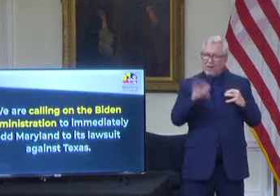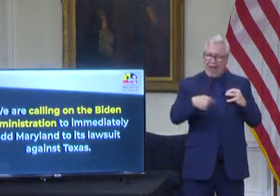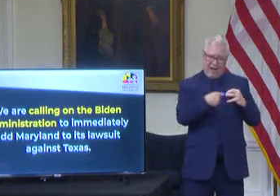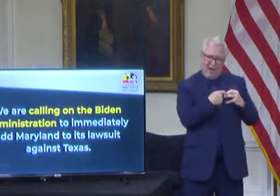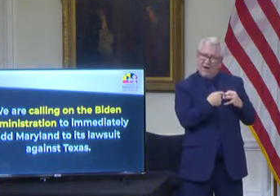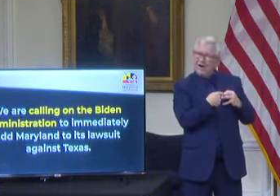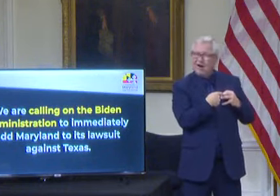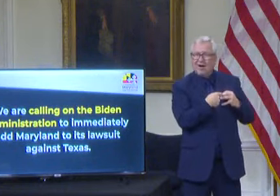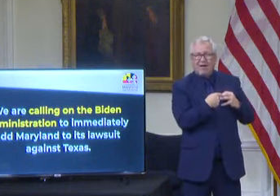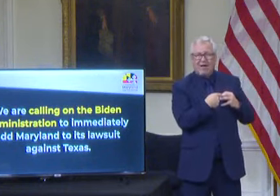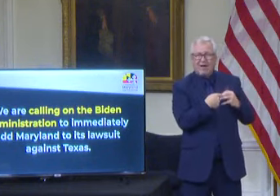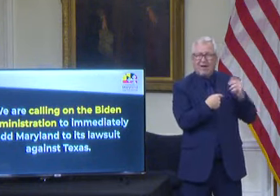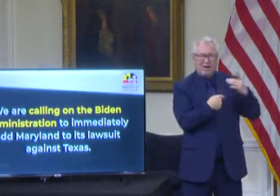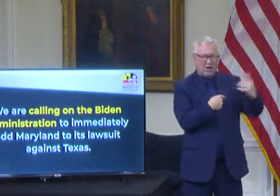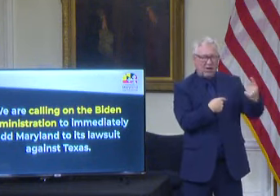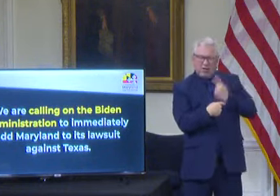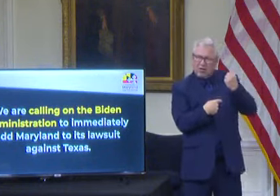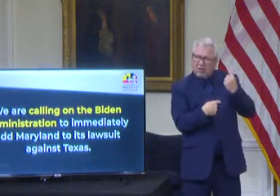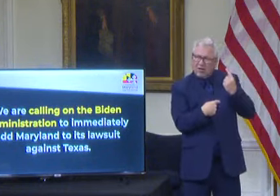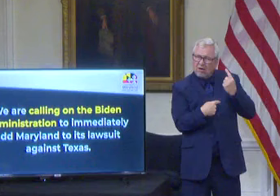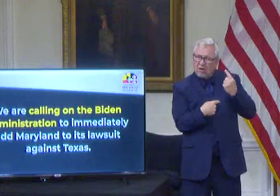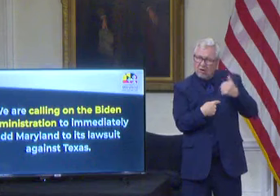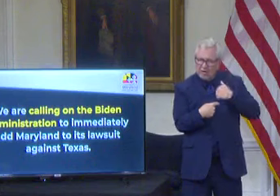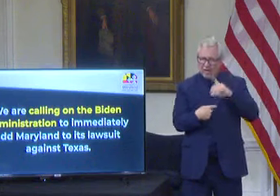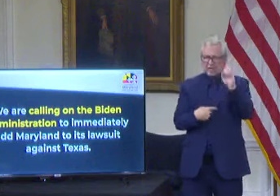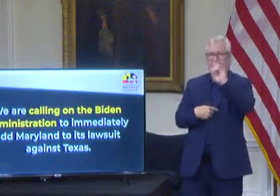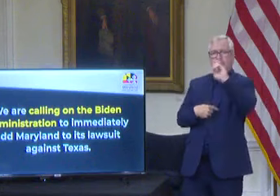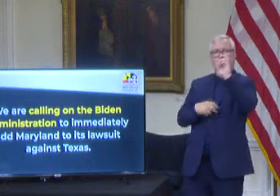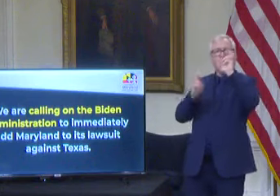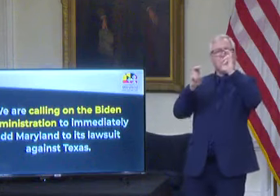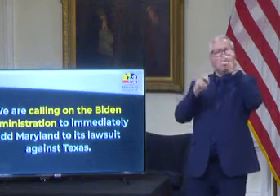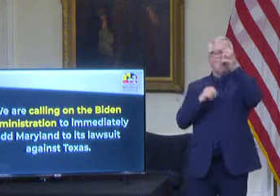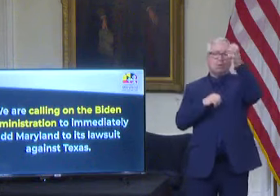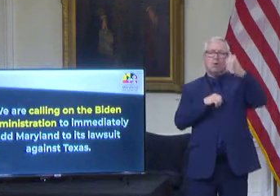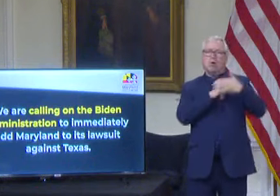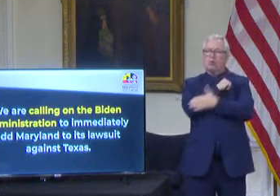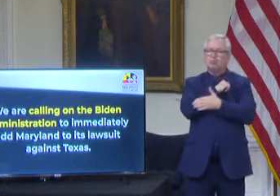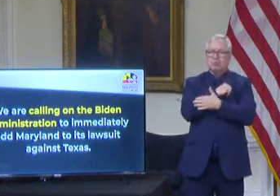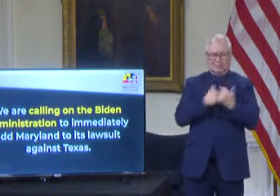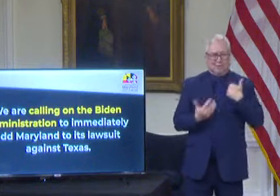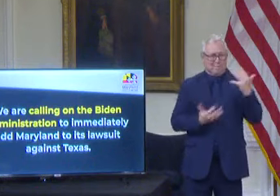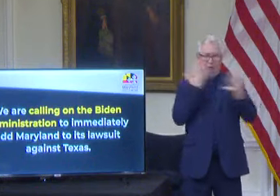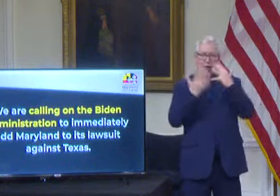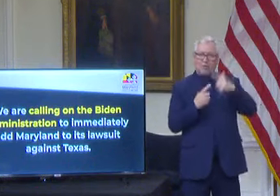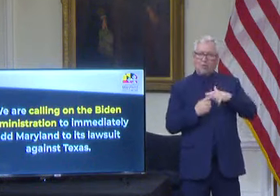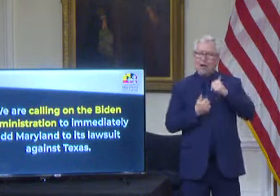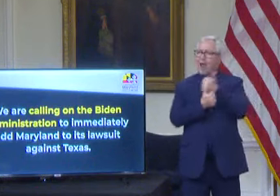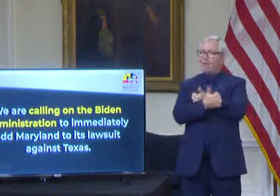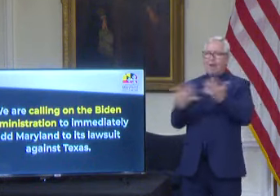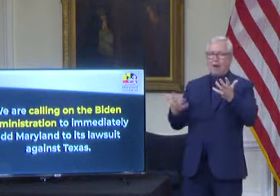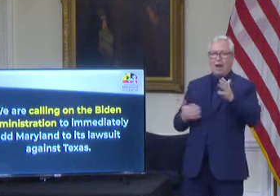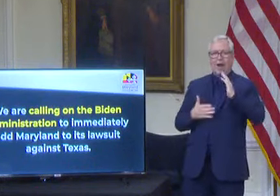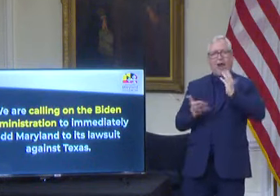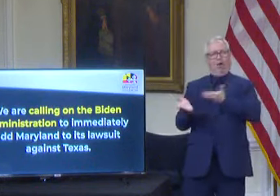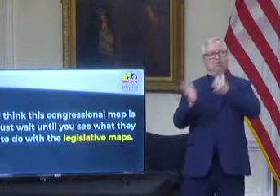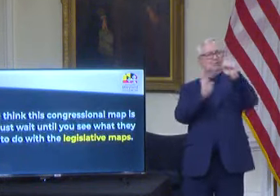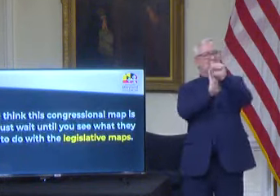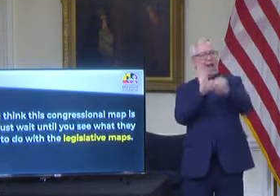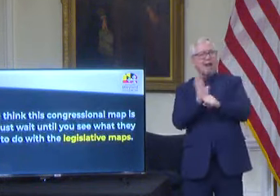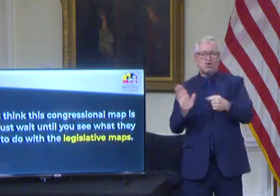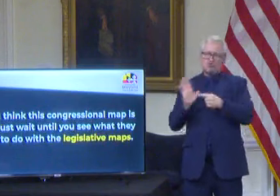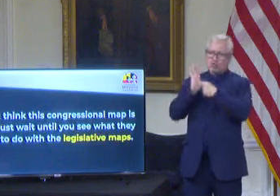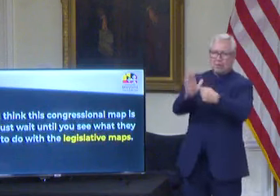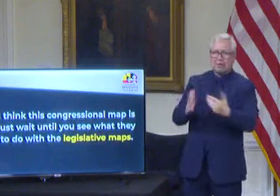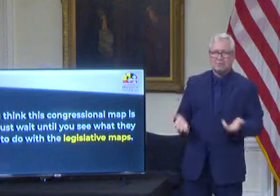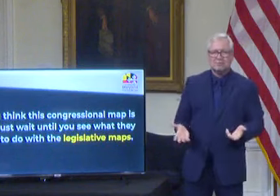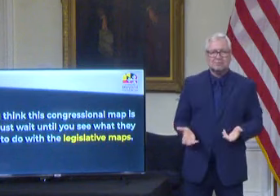of our democracy. And it's an embarrassment to all that our state stands for. And if you think these